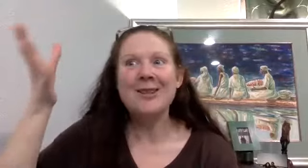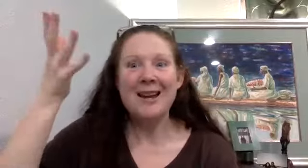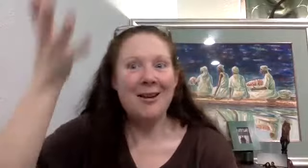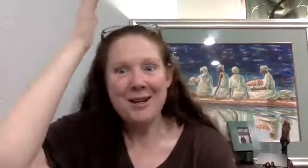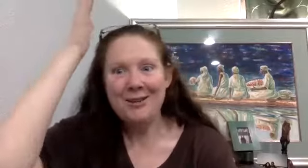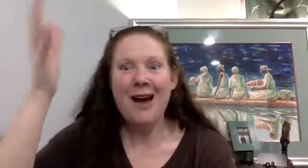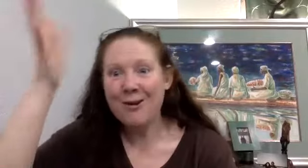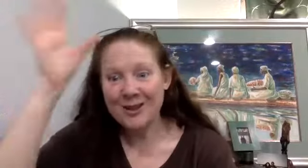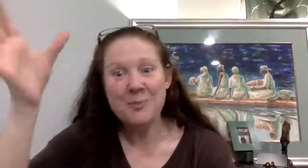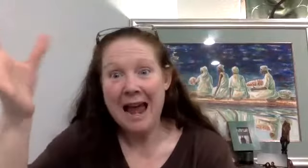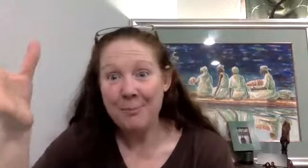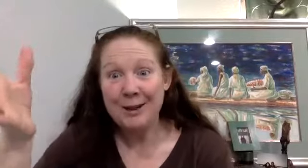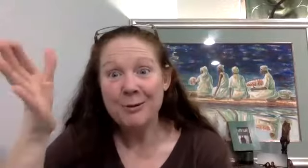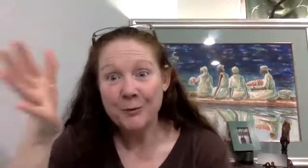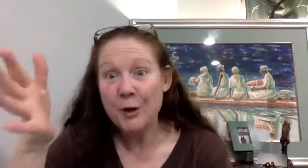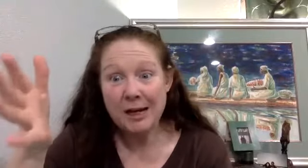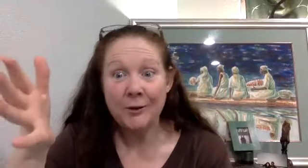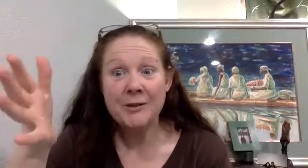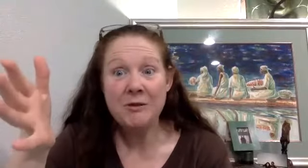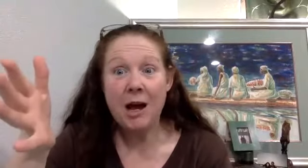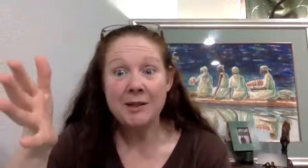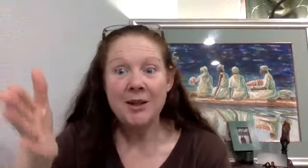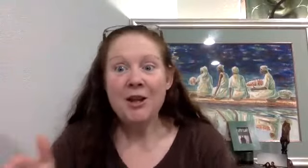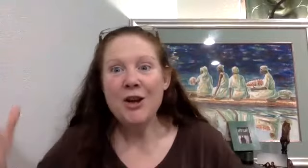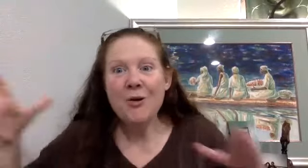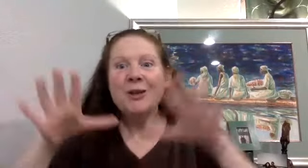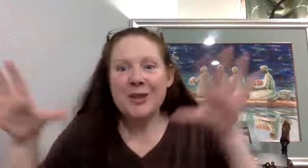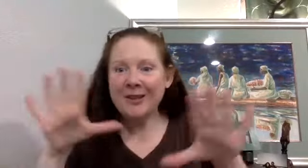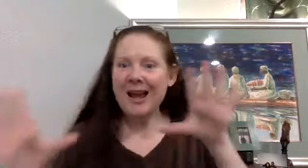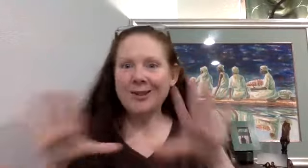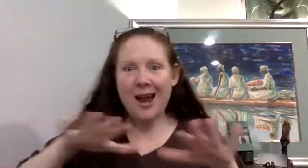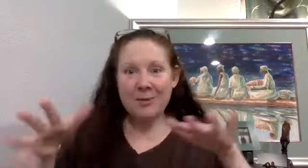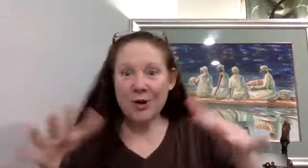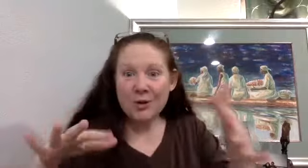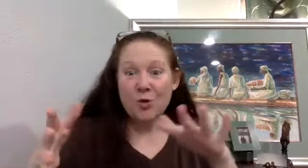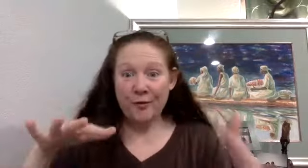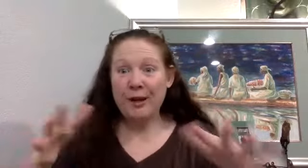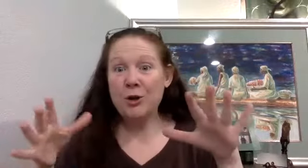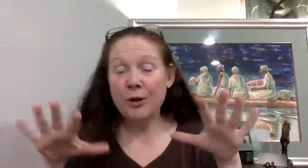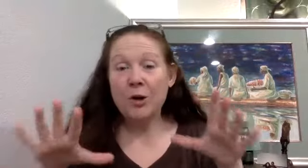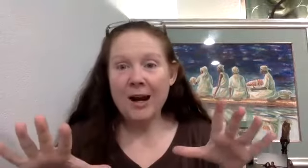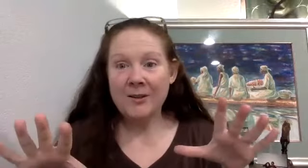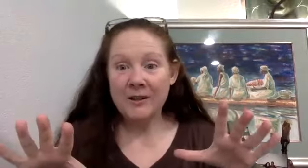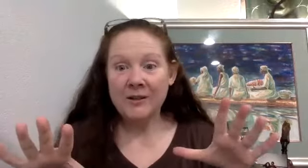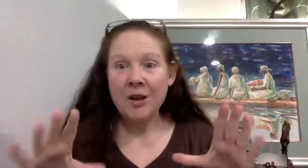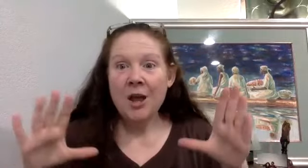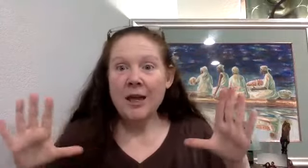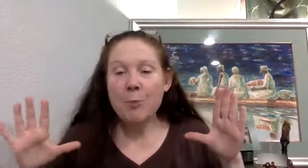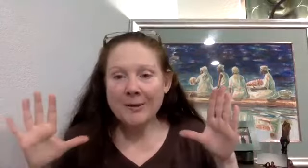like the virus has been happening to us for a year, does it not? You know, so this is how time starts morphing when you're in crises. That what's